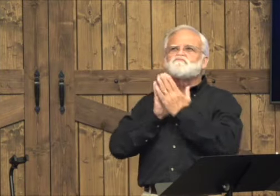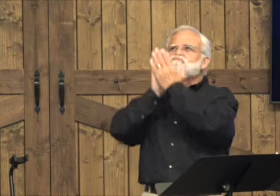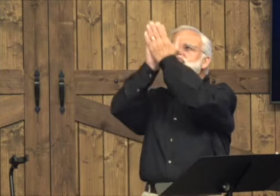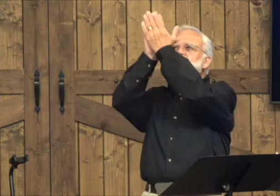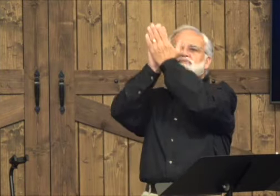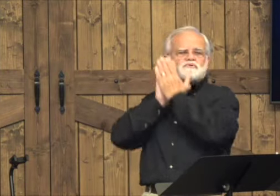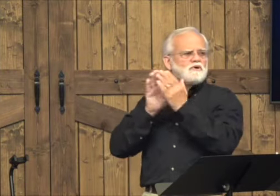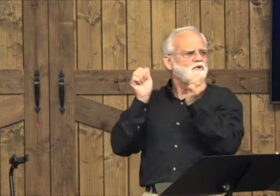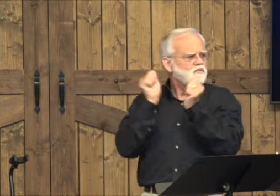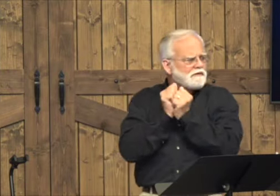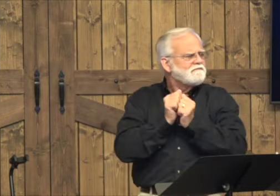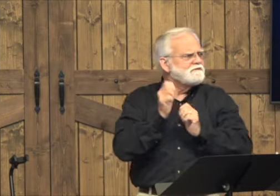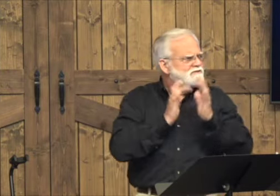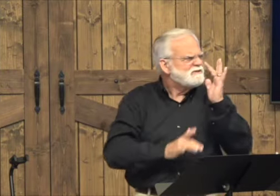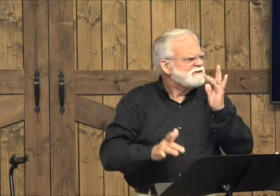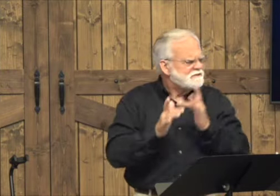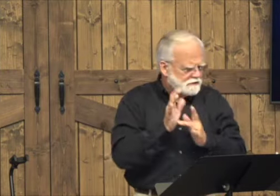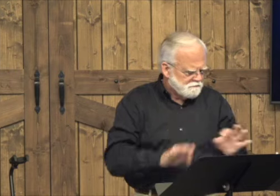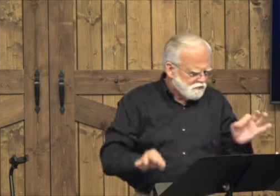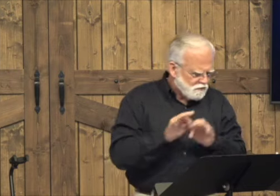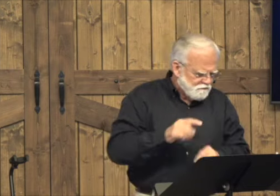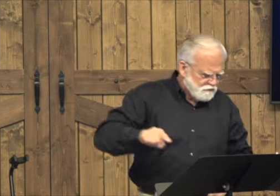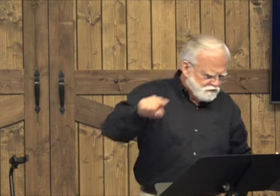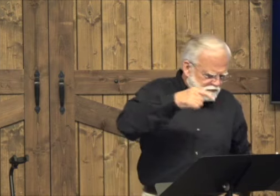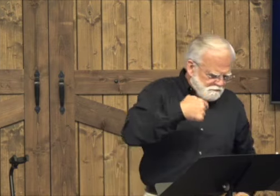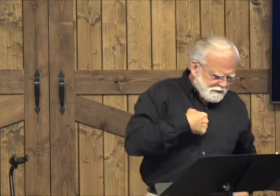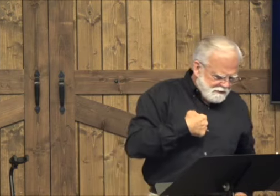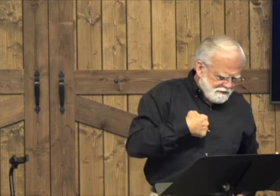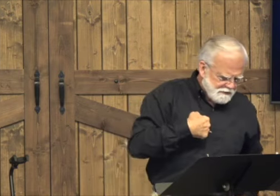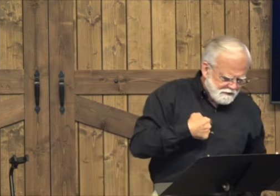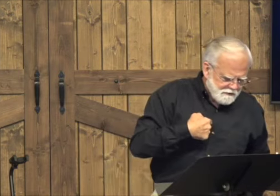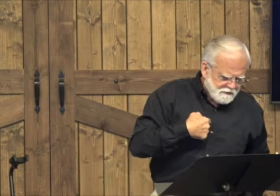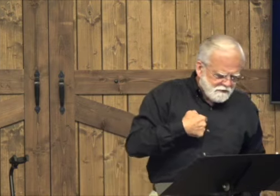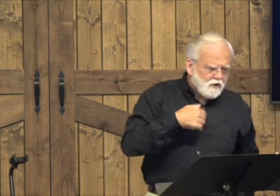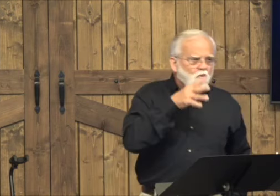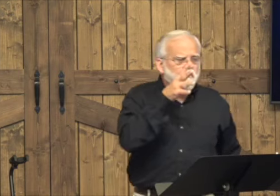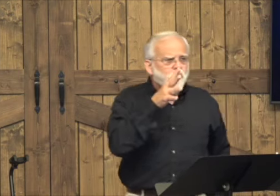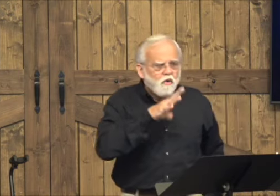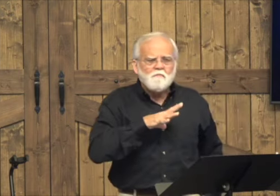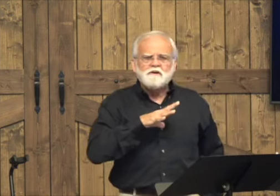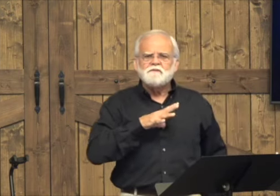It's important that you and I have a relationship with God and that we know Him.